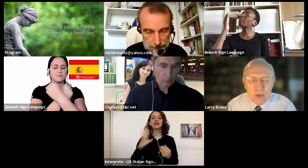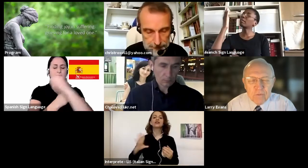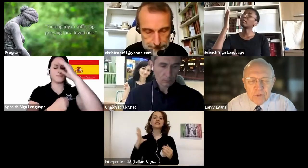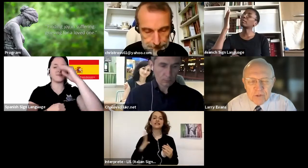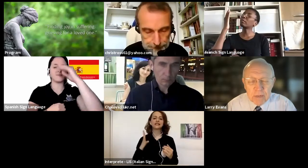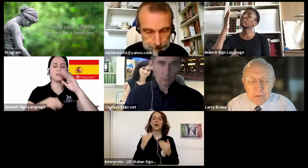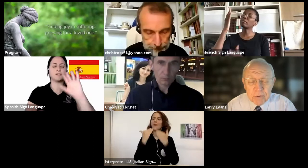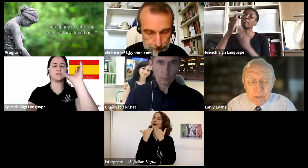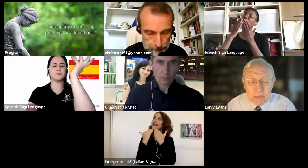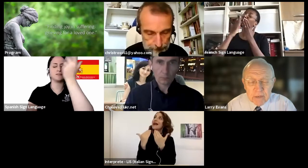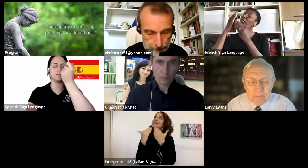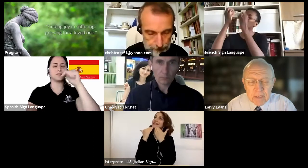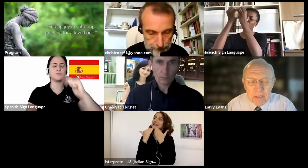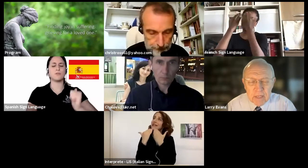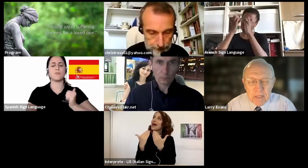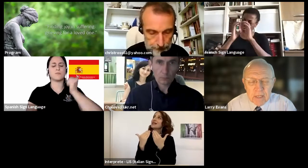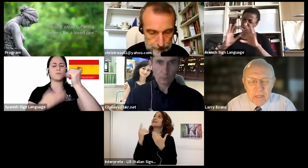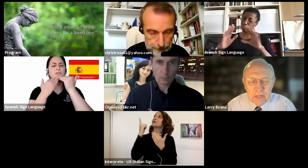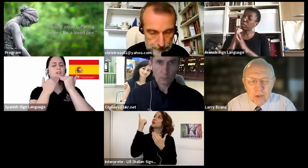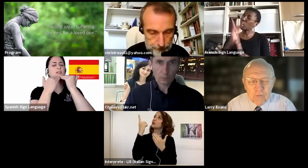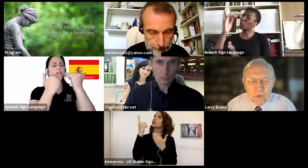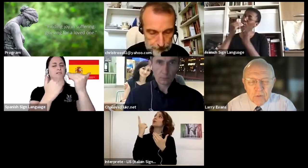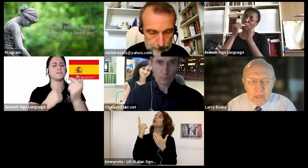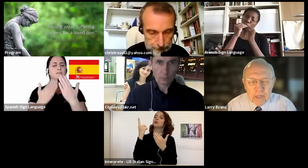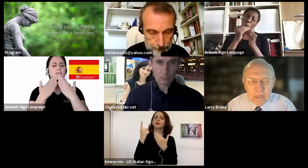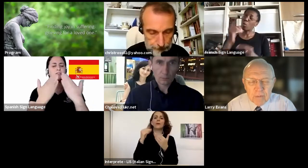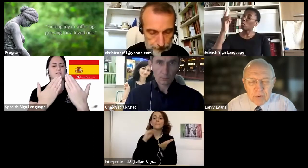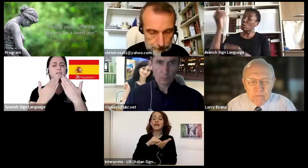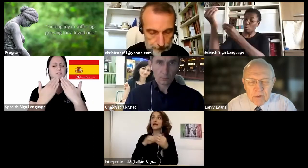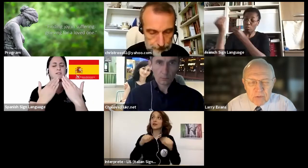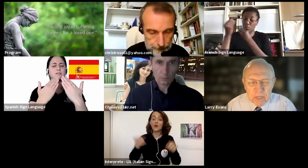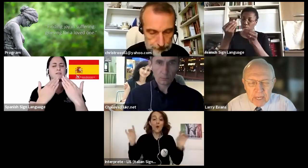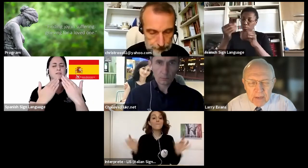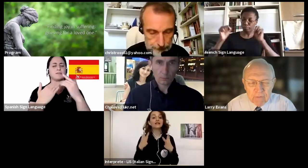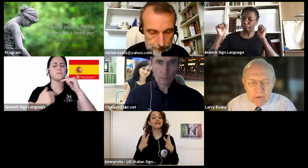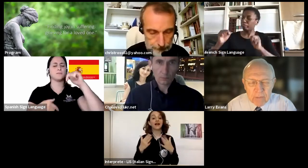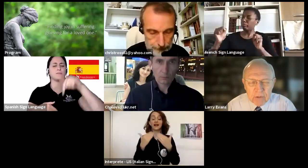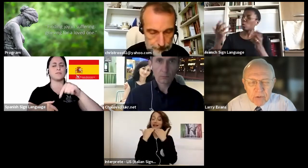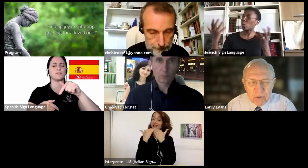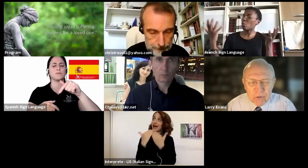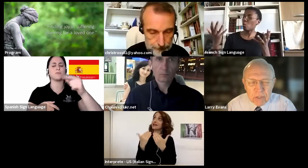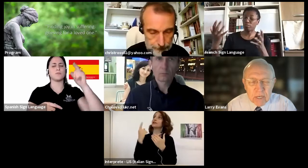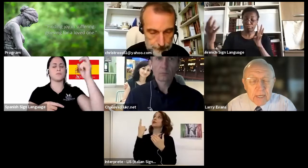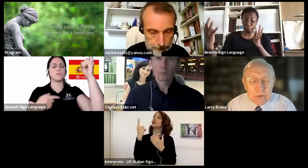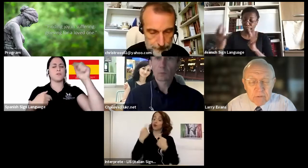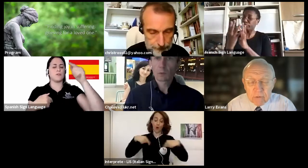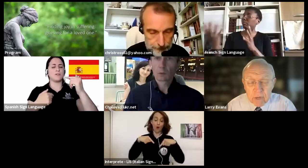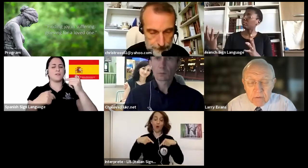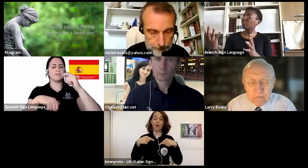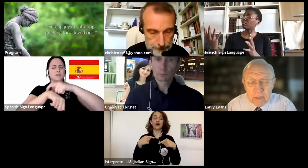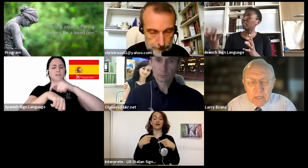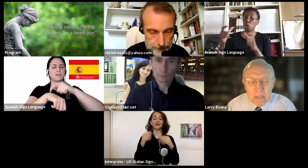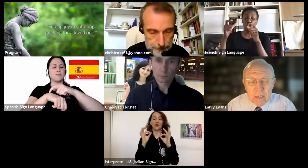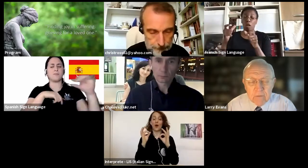Thank you for this opportunity. Thank you for the privilege we have of coming to you in times of